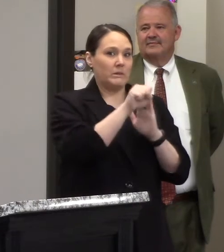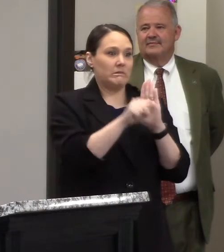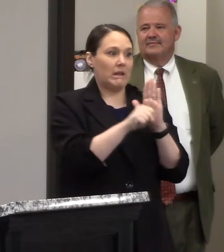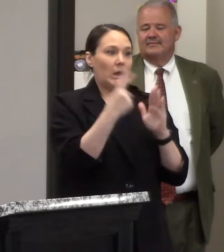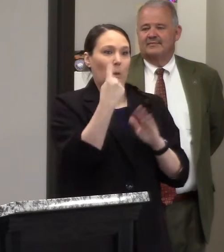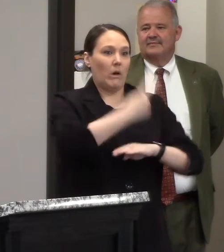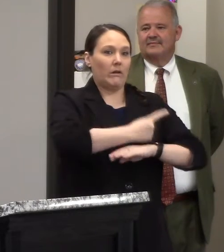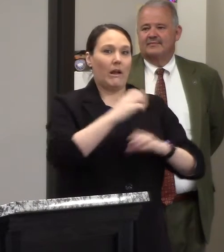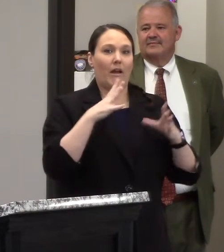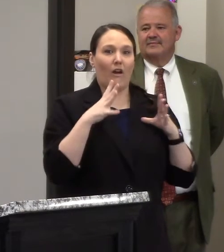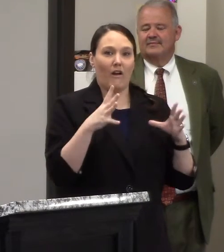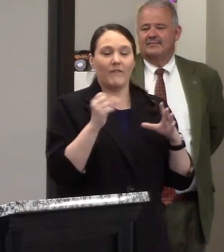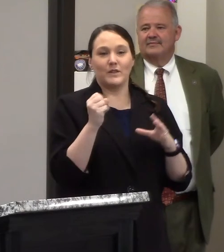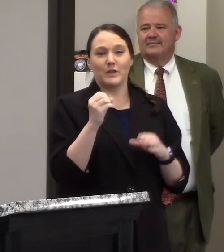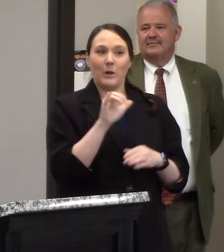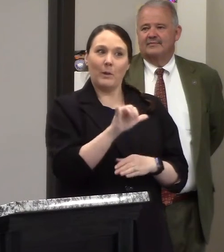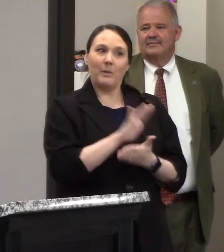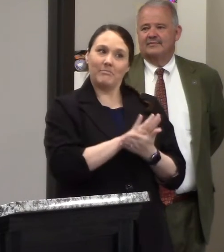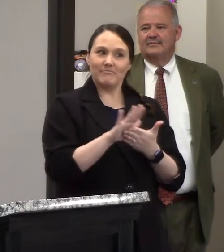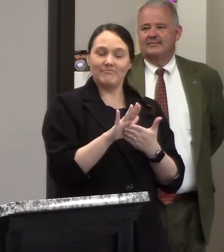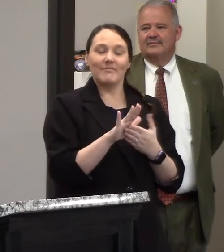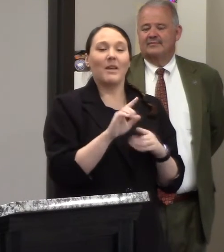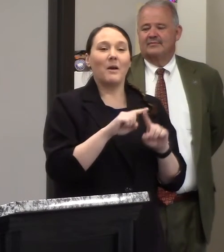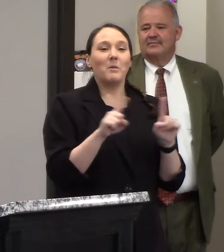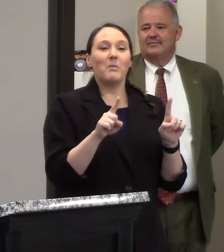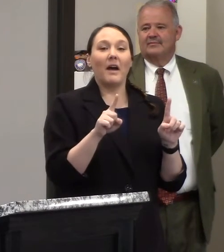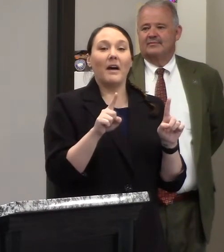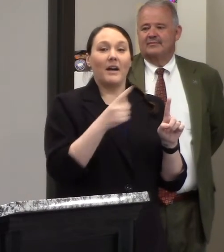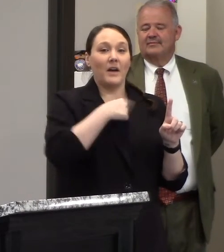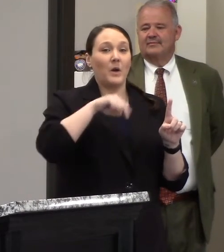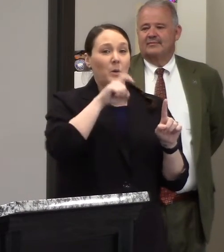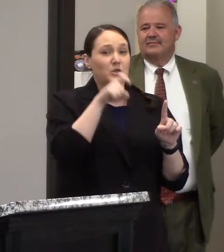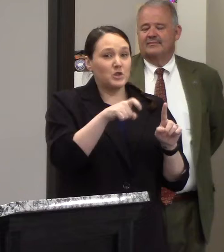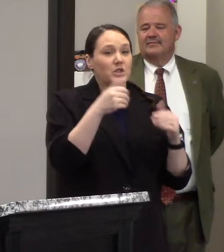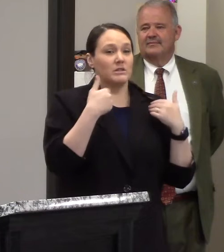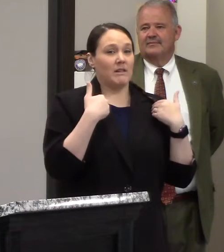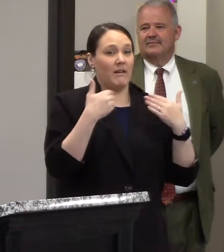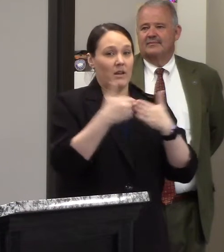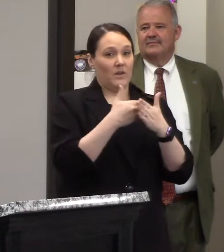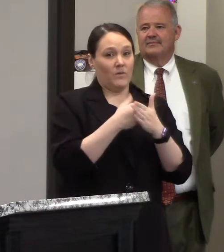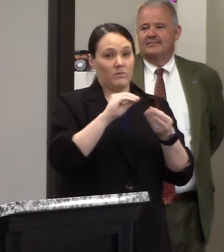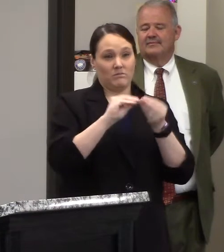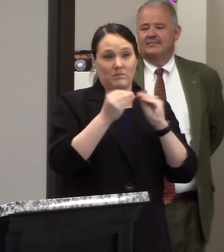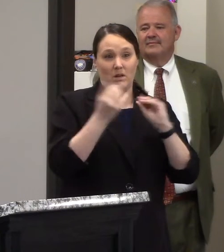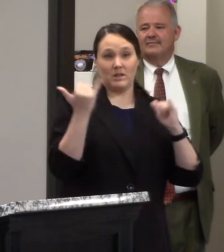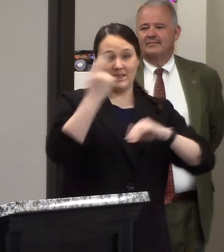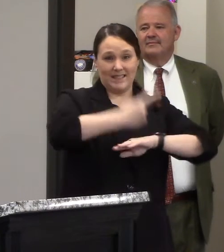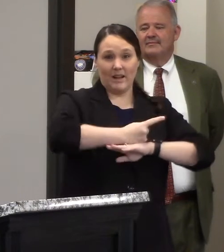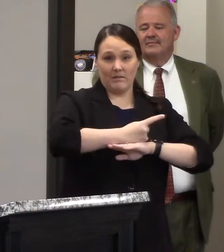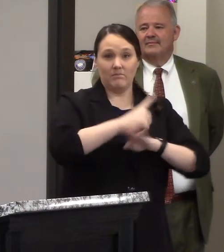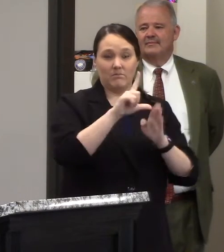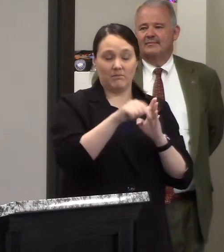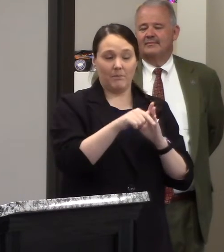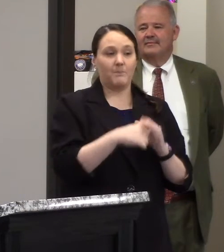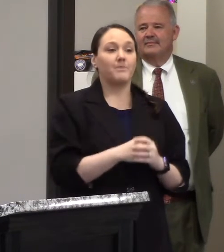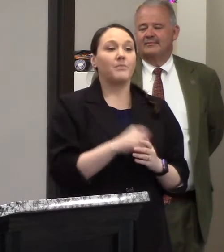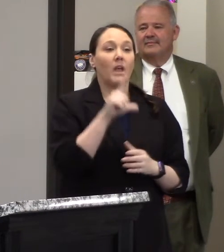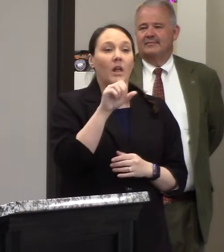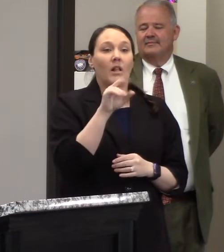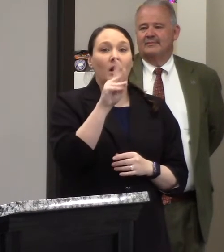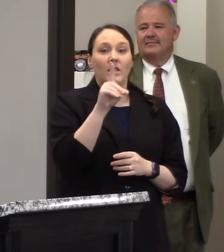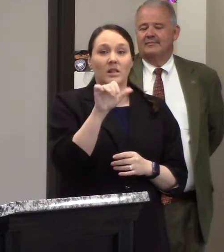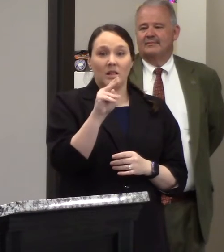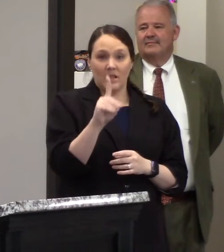and so that must be pretty nice the uh but we should have new numbers coming in today the uh loud county